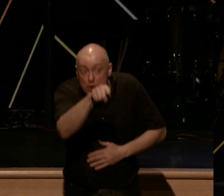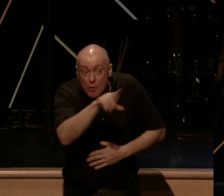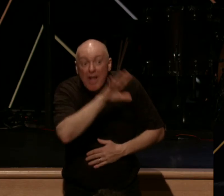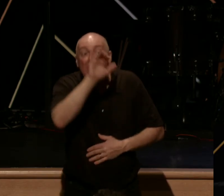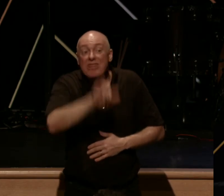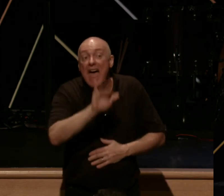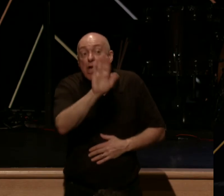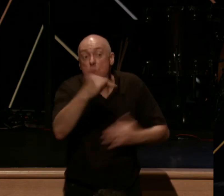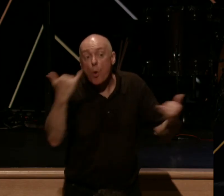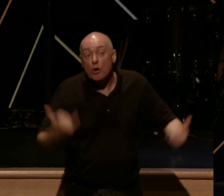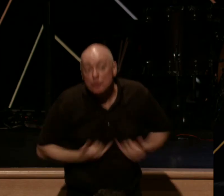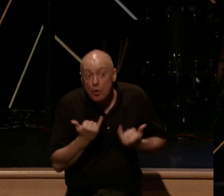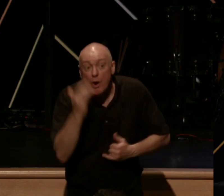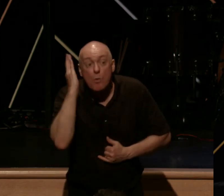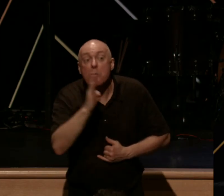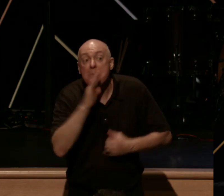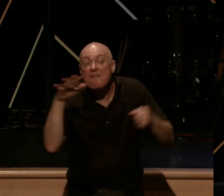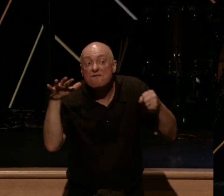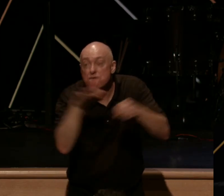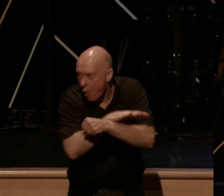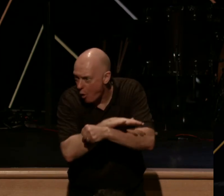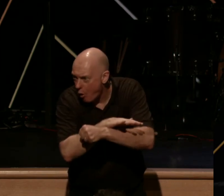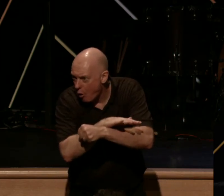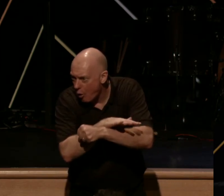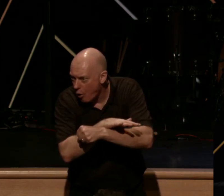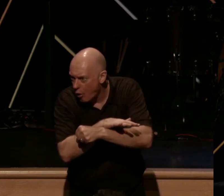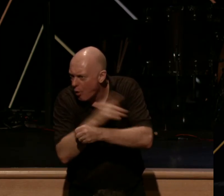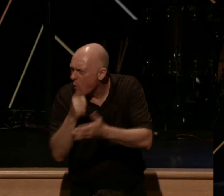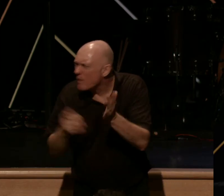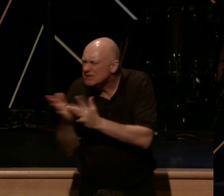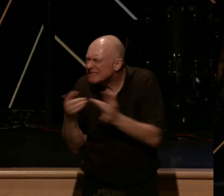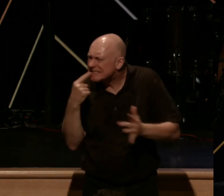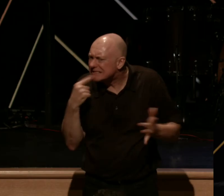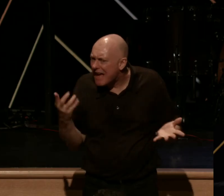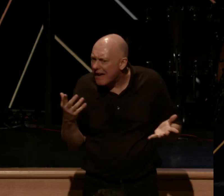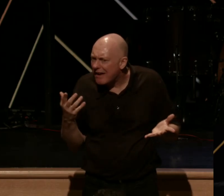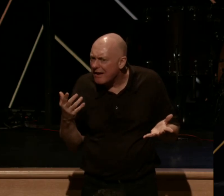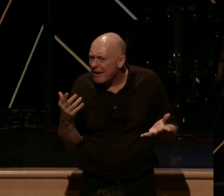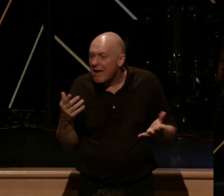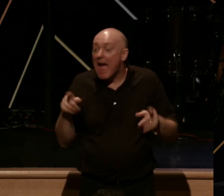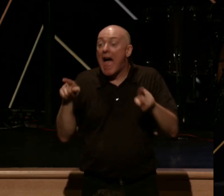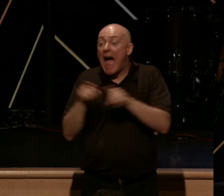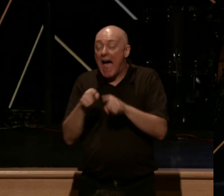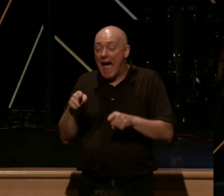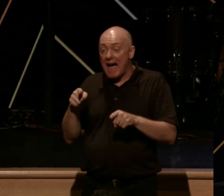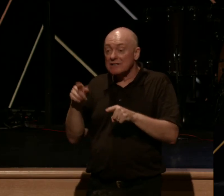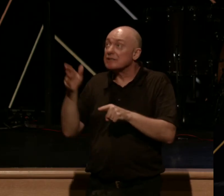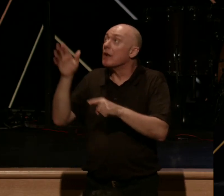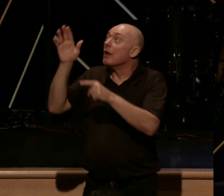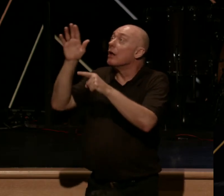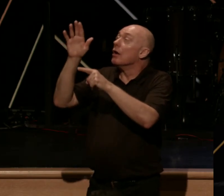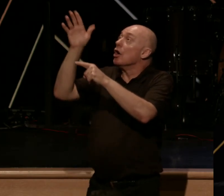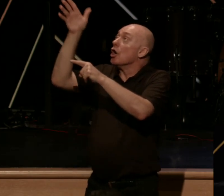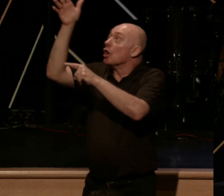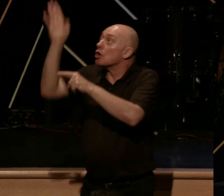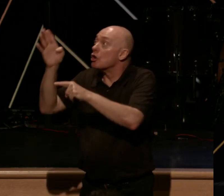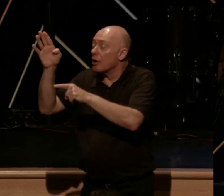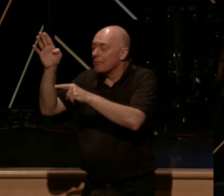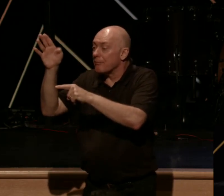joy may be full. So here's what he's saying. That as we supernaturally begin to comprehend the greatness